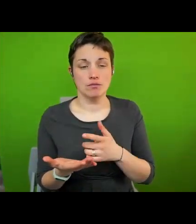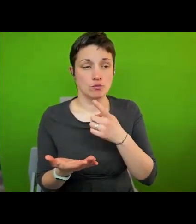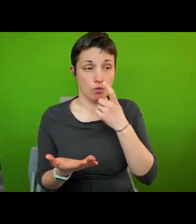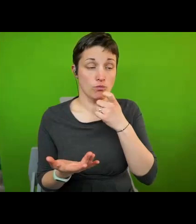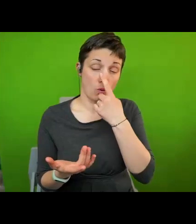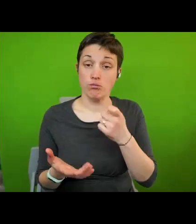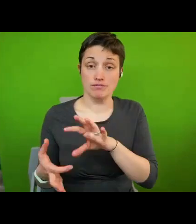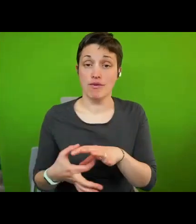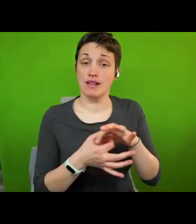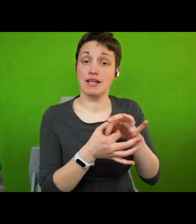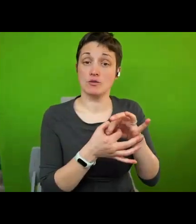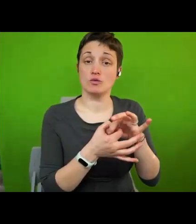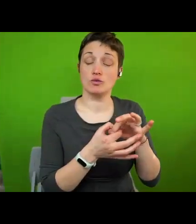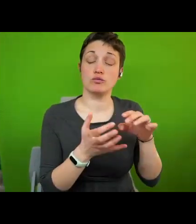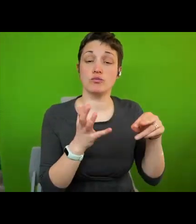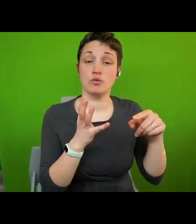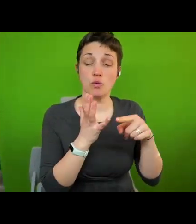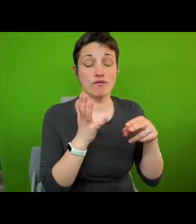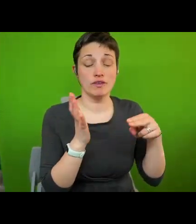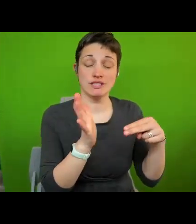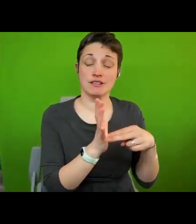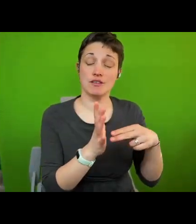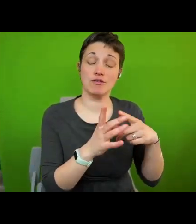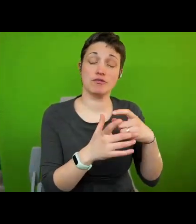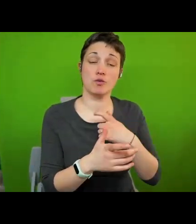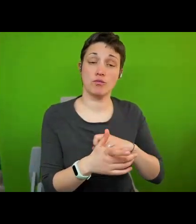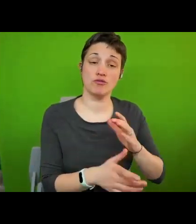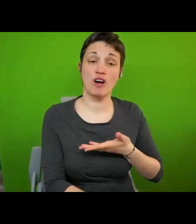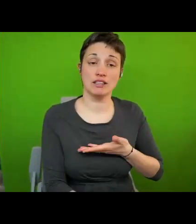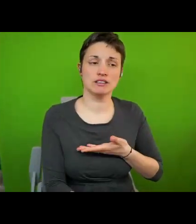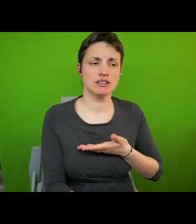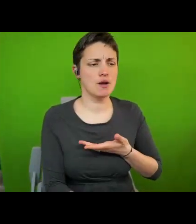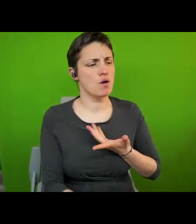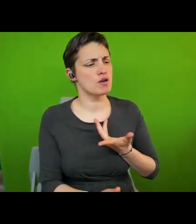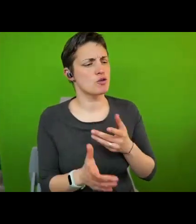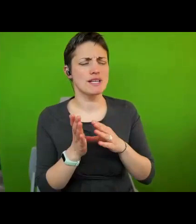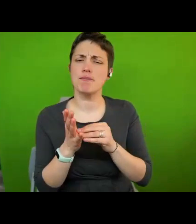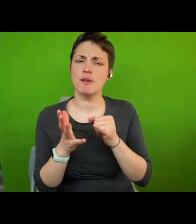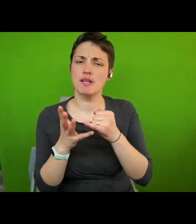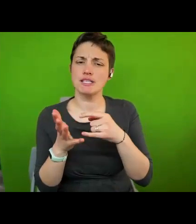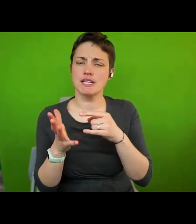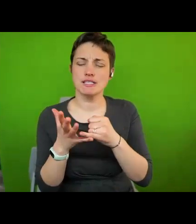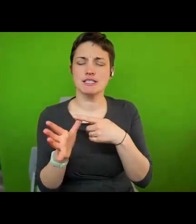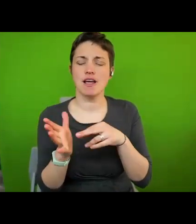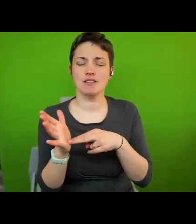of human rights but that could also take more complete forms than francisco is always mentioned as the prime example for more or less